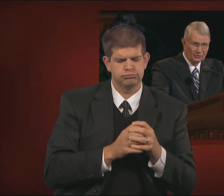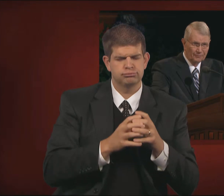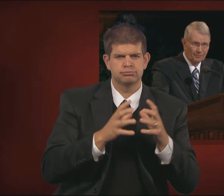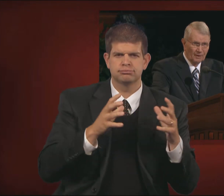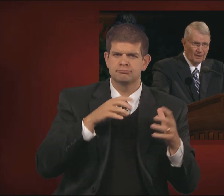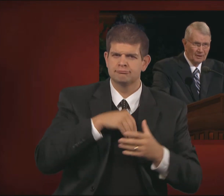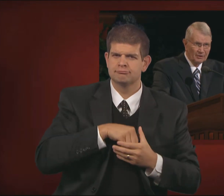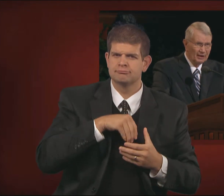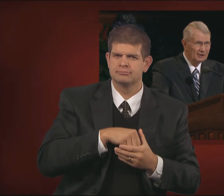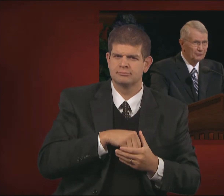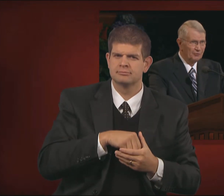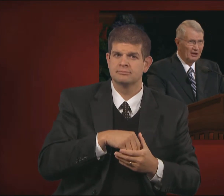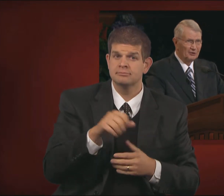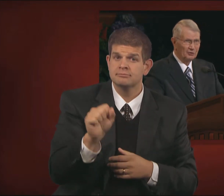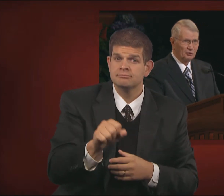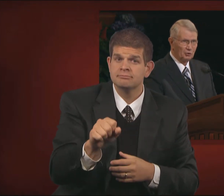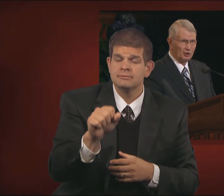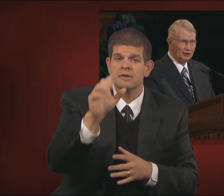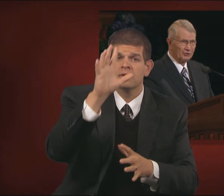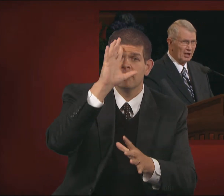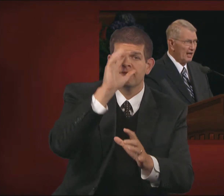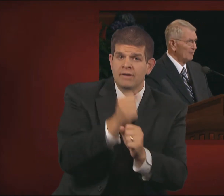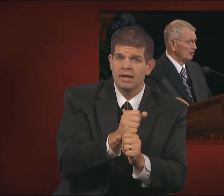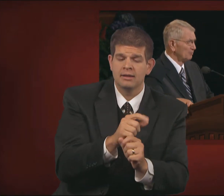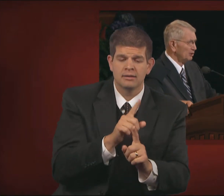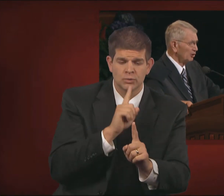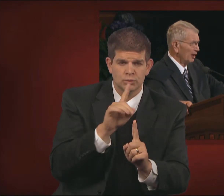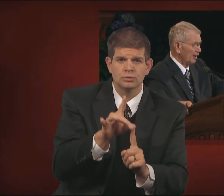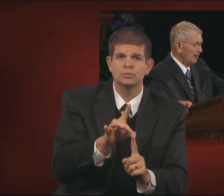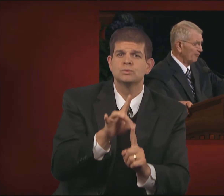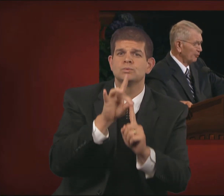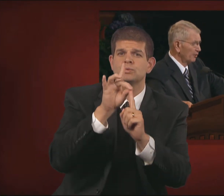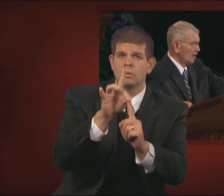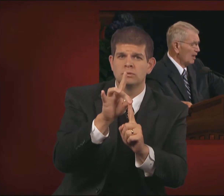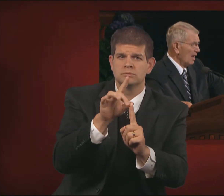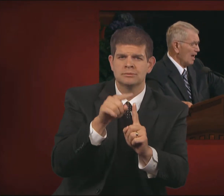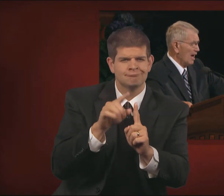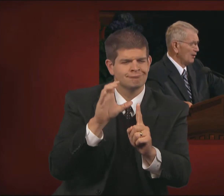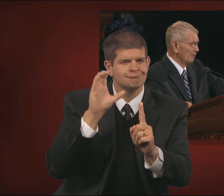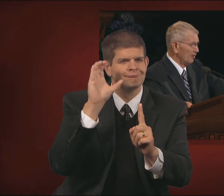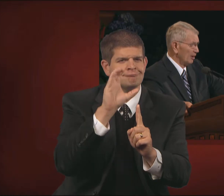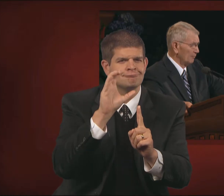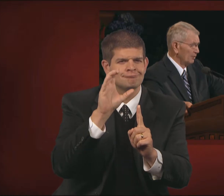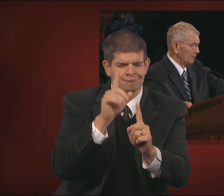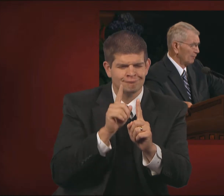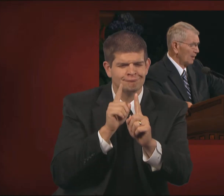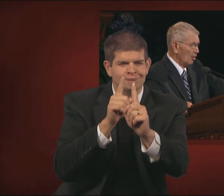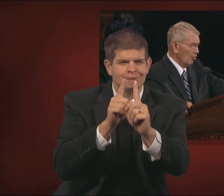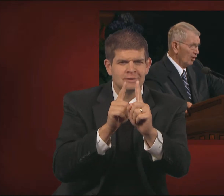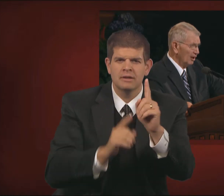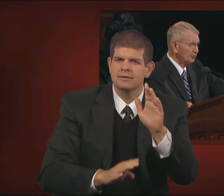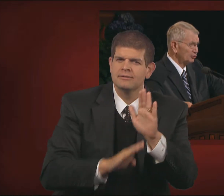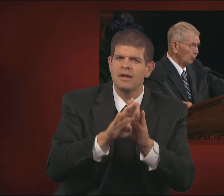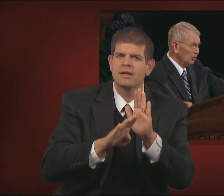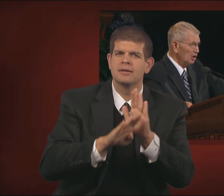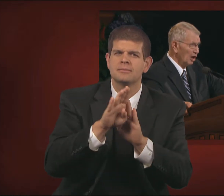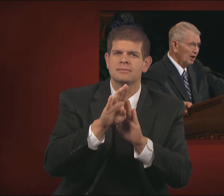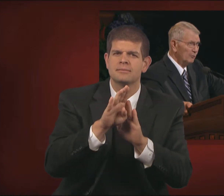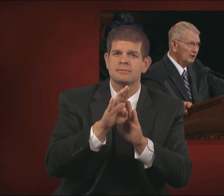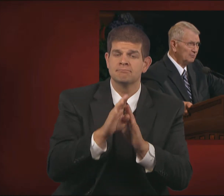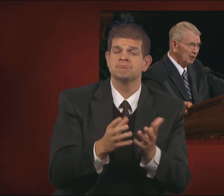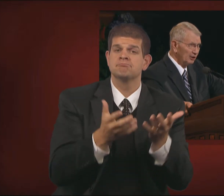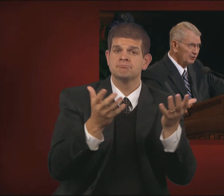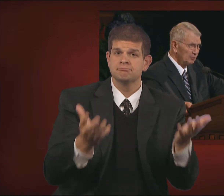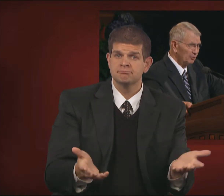breaths. Yes, faith is a choice, and it must be sought after and developed. Thus, we